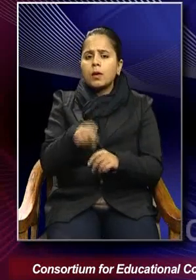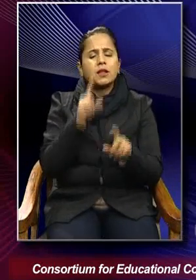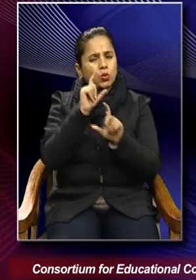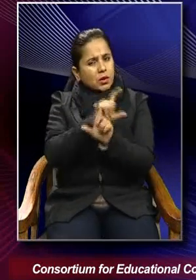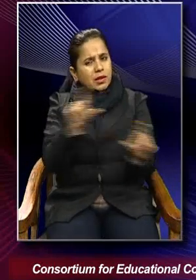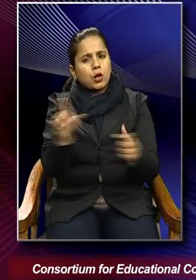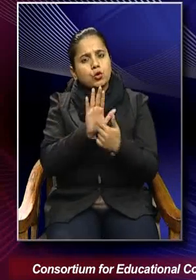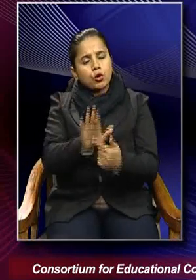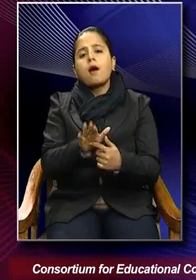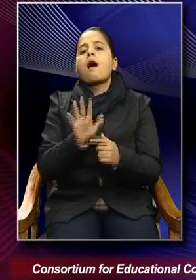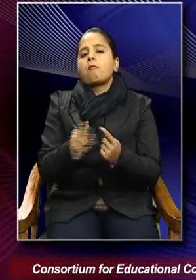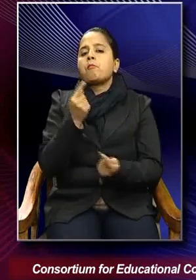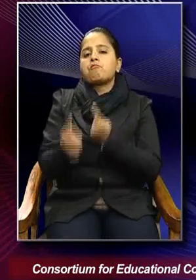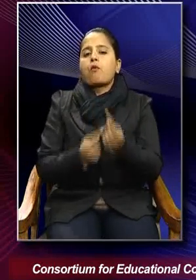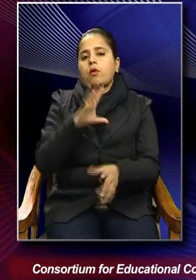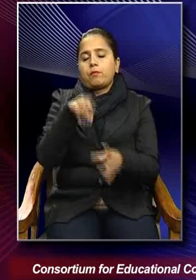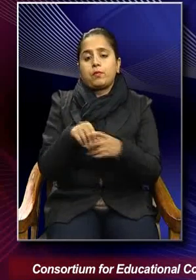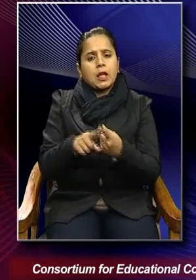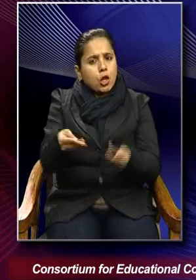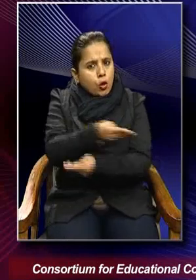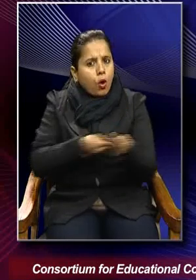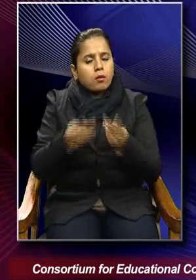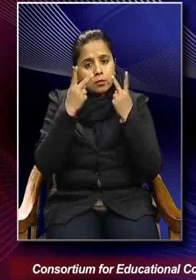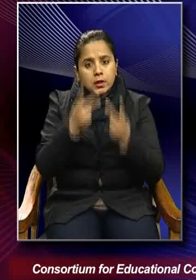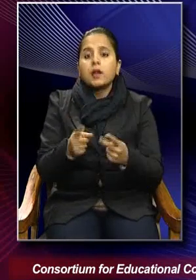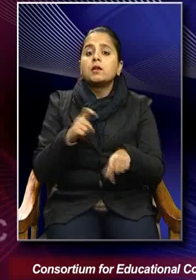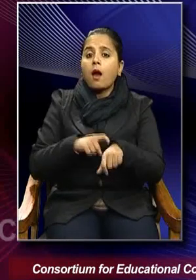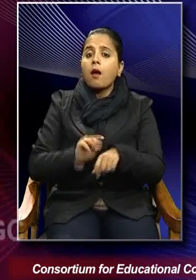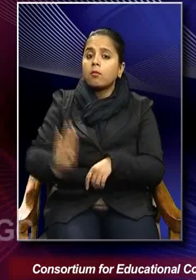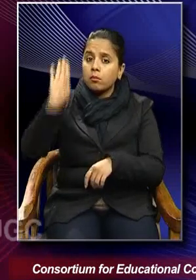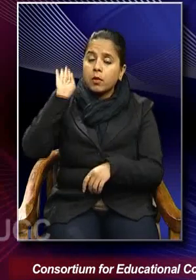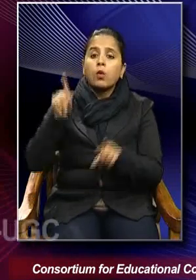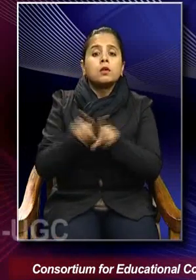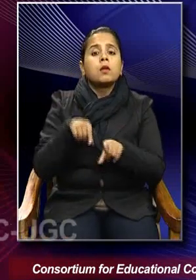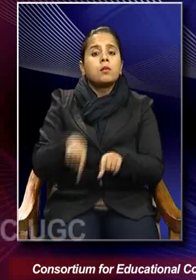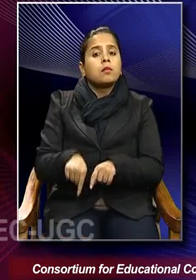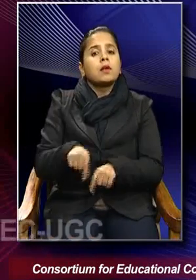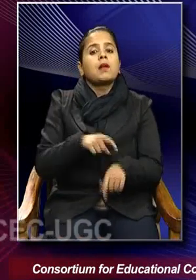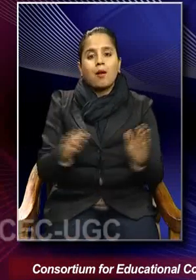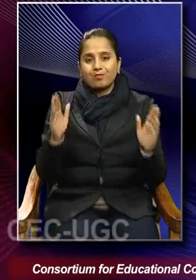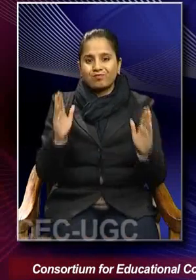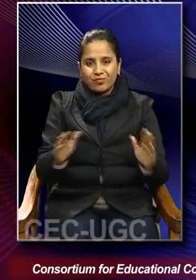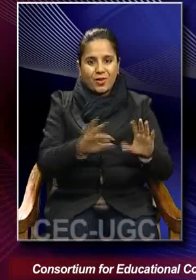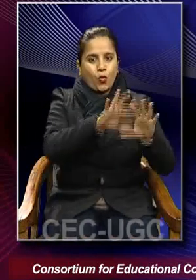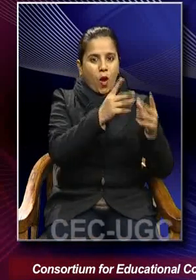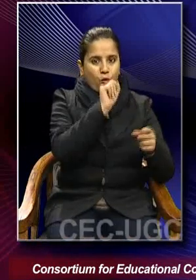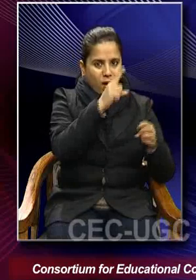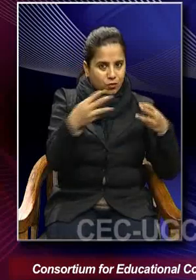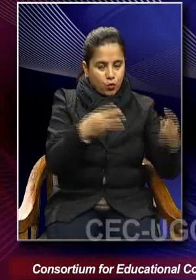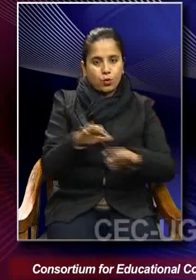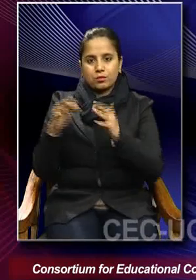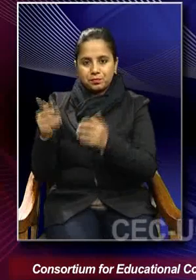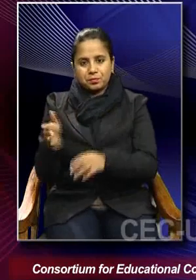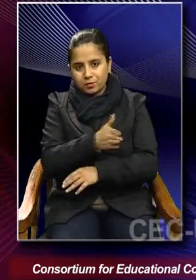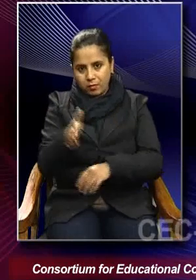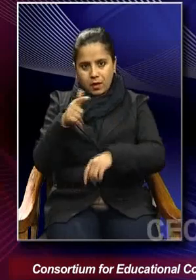the politics and economics of the period that is the interwar period. We also have very powerful